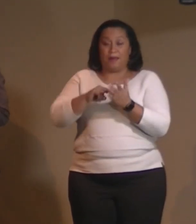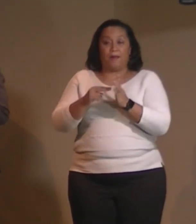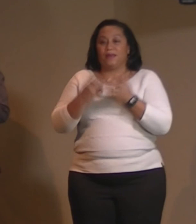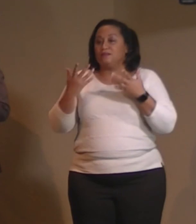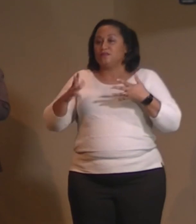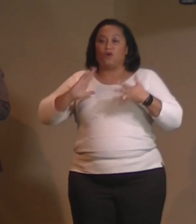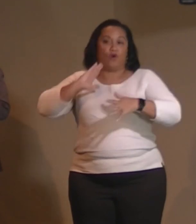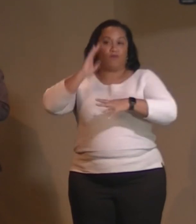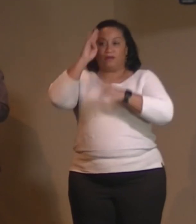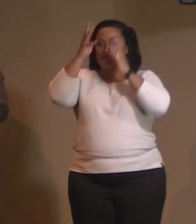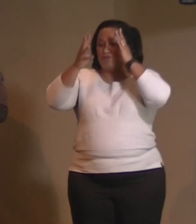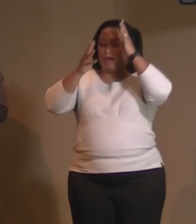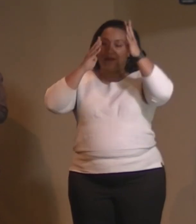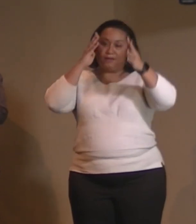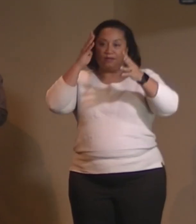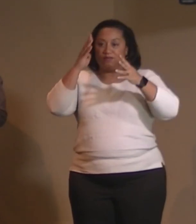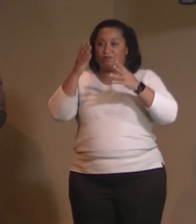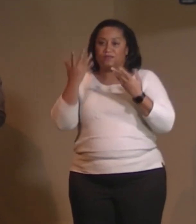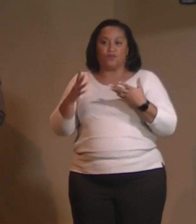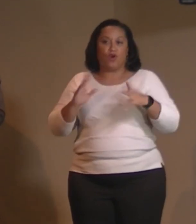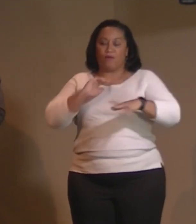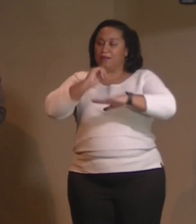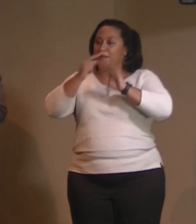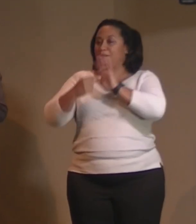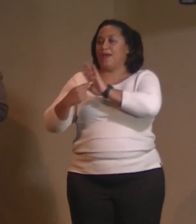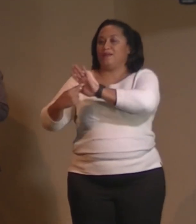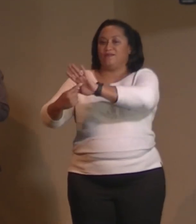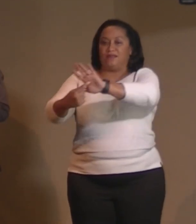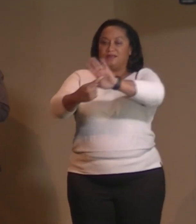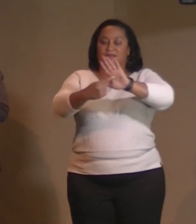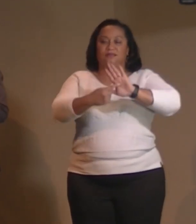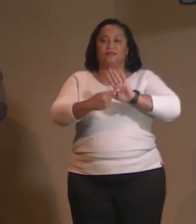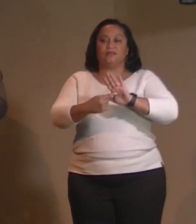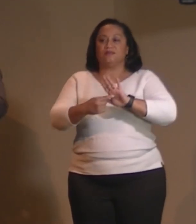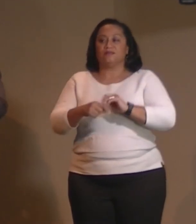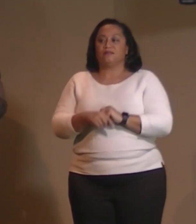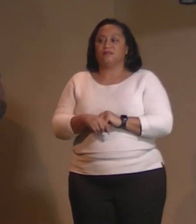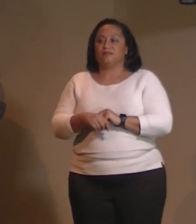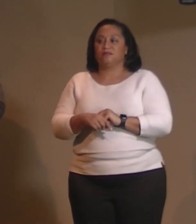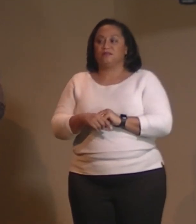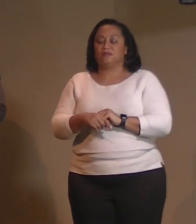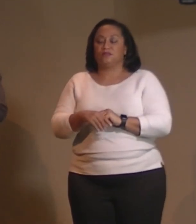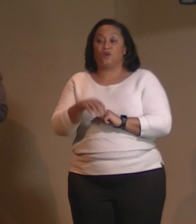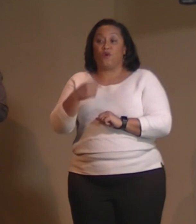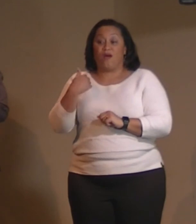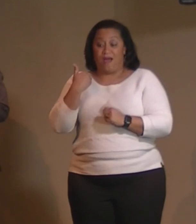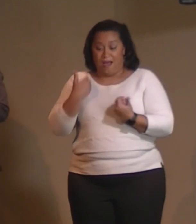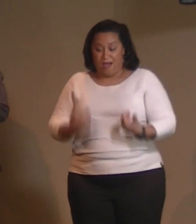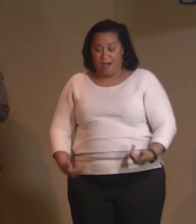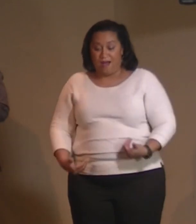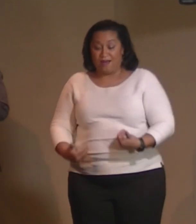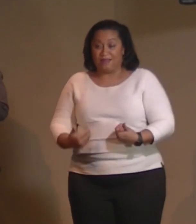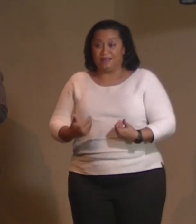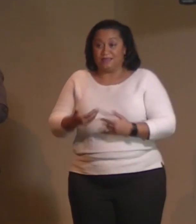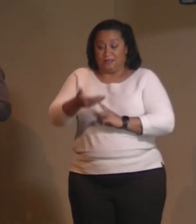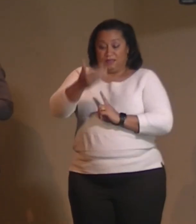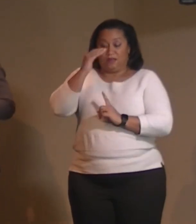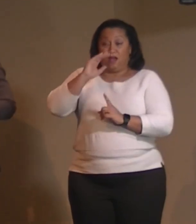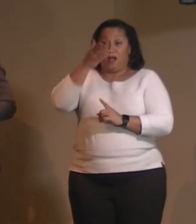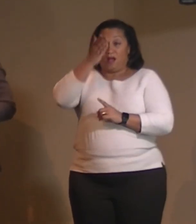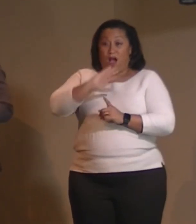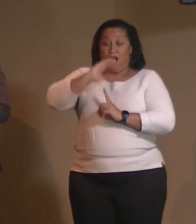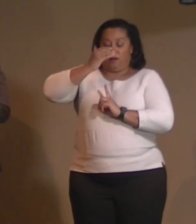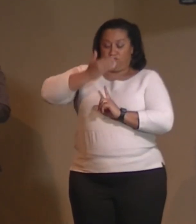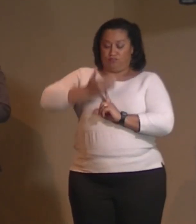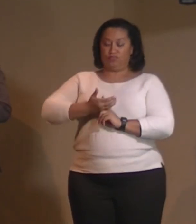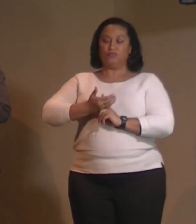created. It is already manifest. And so I, as this incarnation of God, step